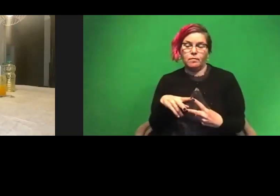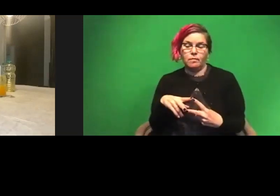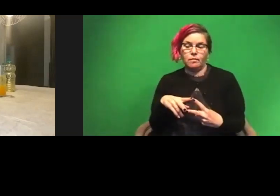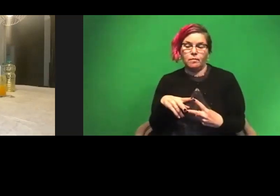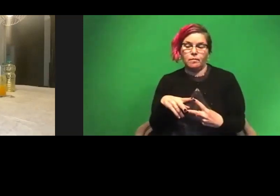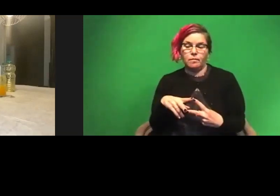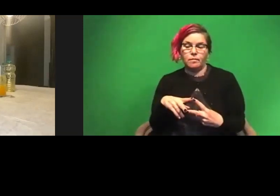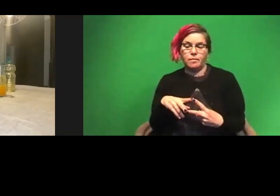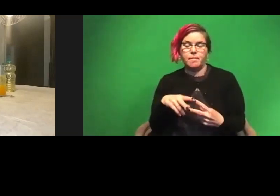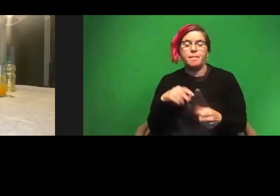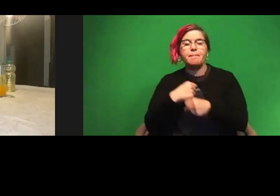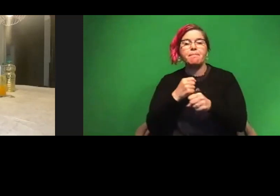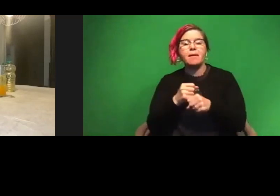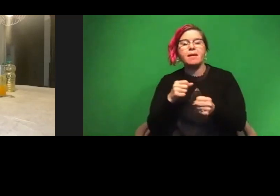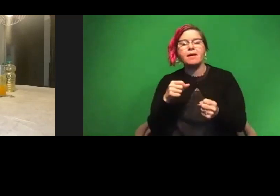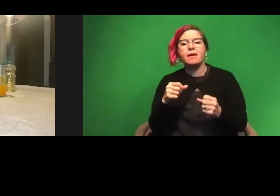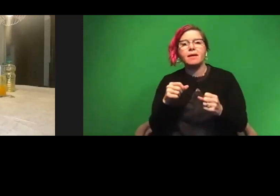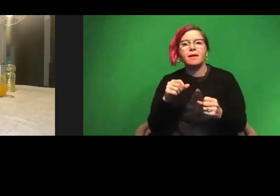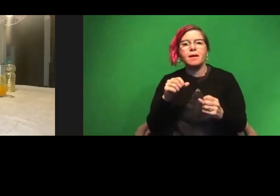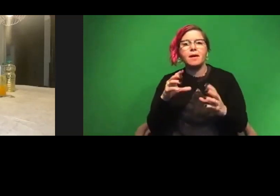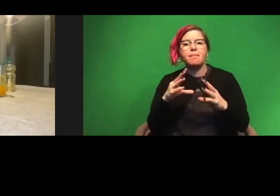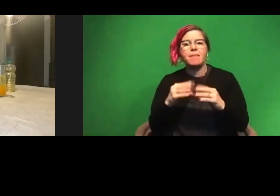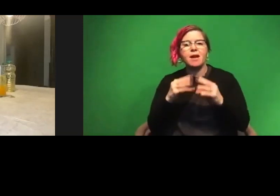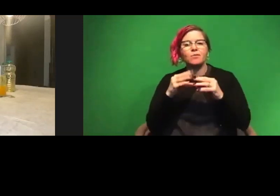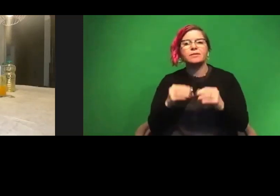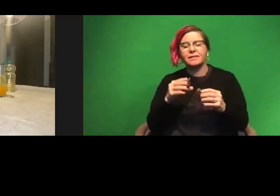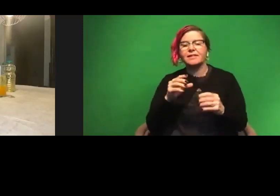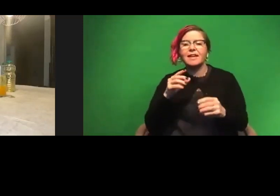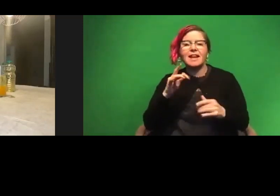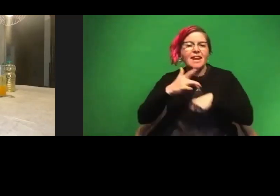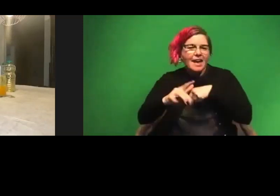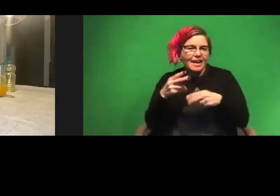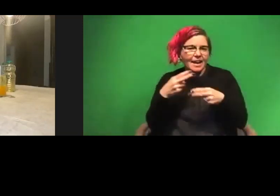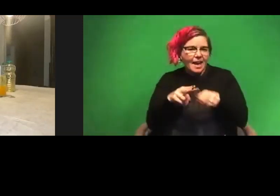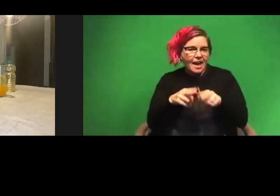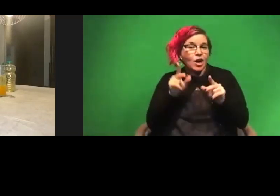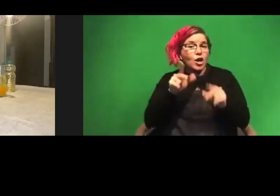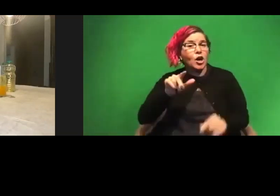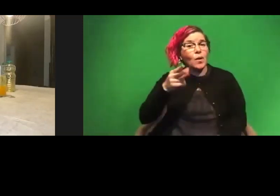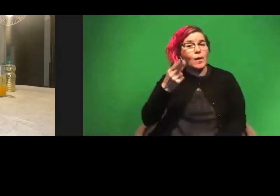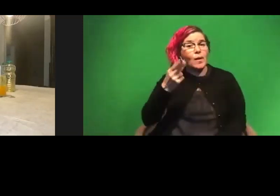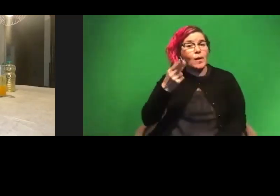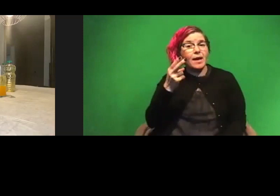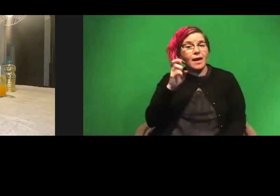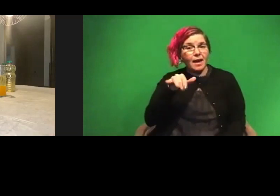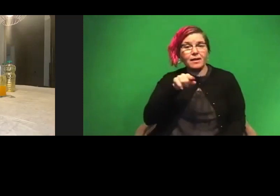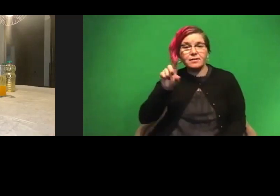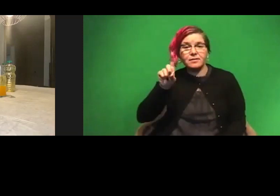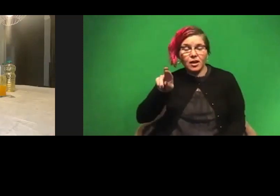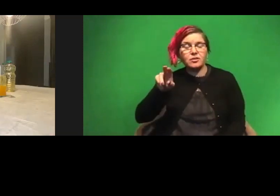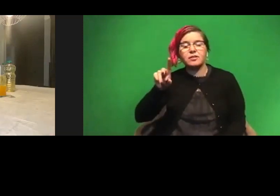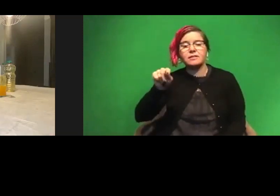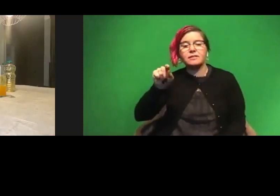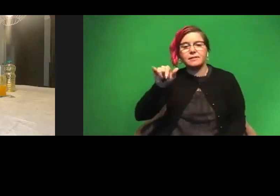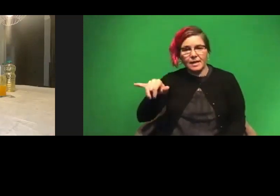um, making a bouncy and naked egg. And like I said, go to my YouTube channel. It's Hey, Dr. Tay, space between Hey,